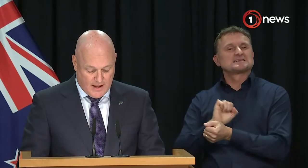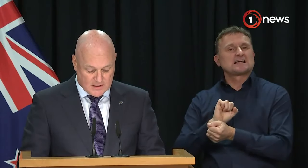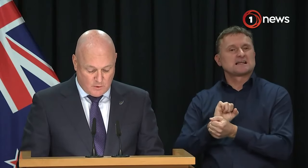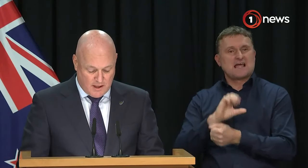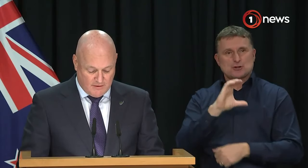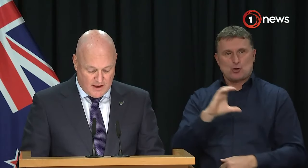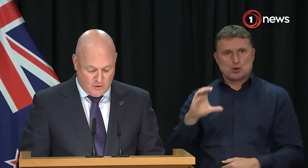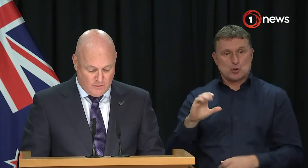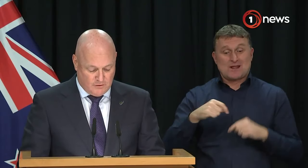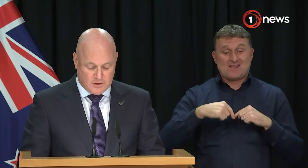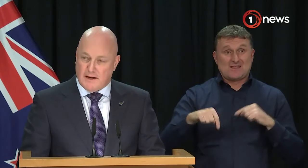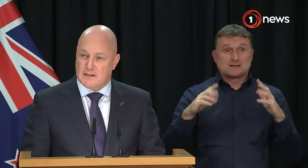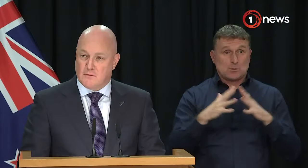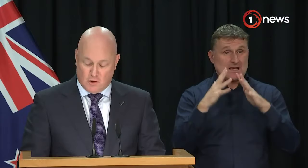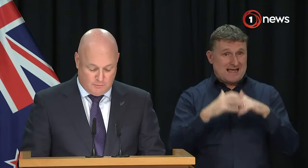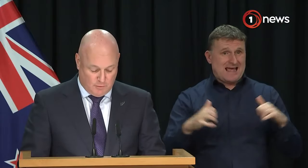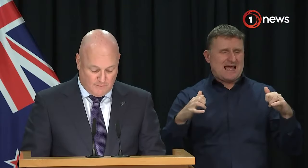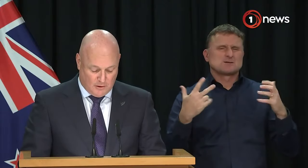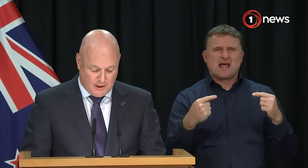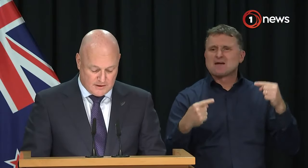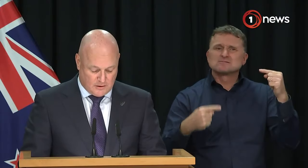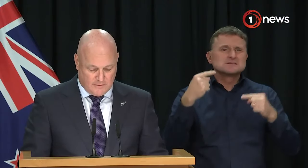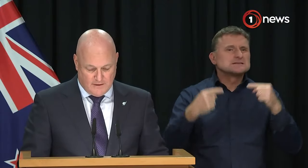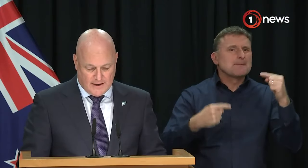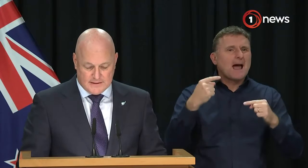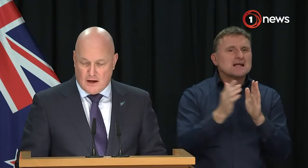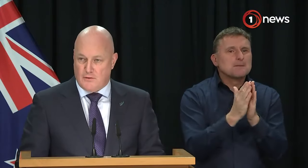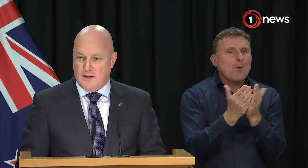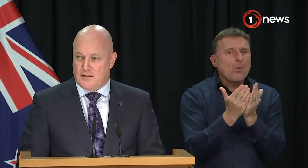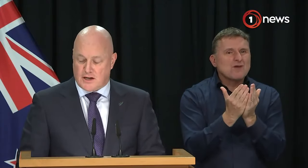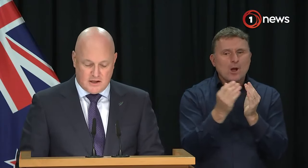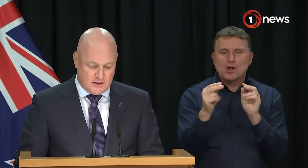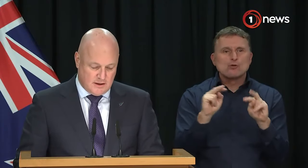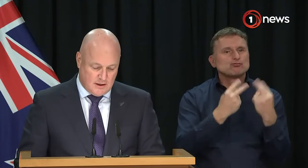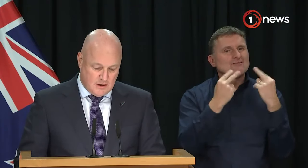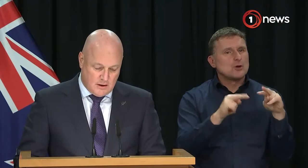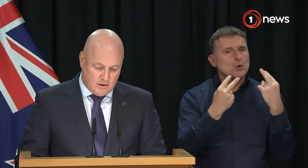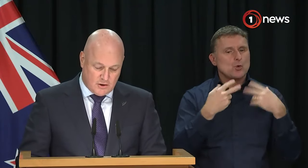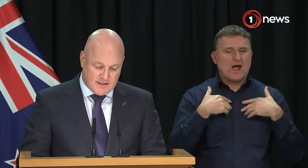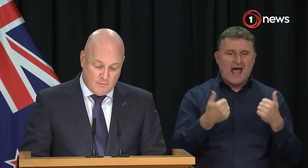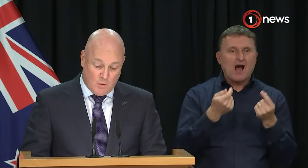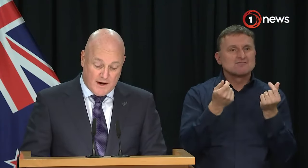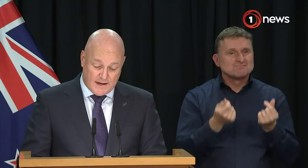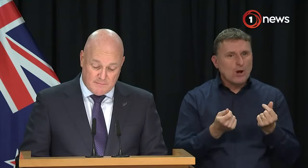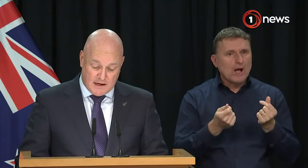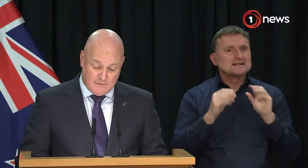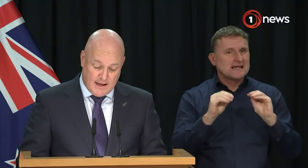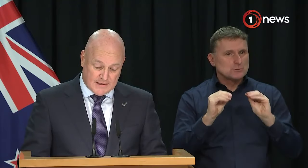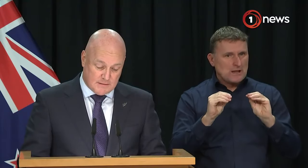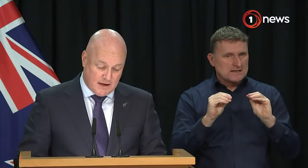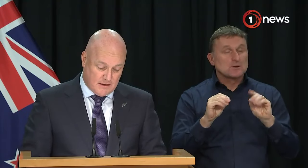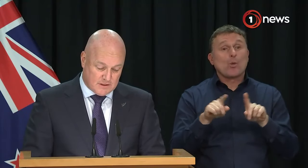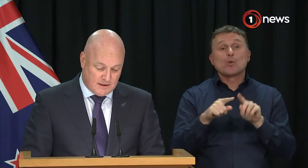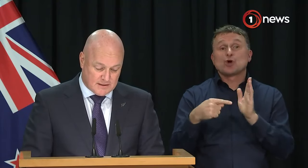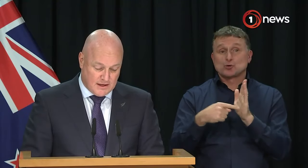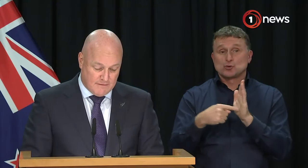This week in the House we'll be having the annual review debates for multiple portfolios including finance, health and education. On Tuesday there'll be a one-hour debate for